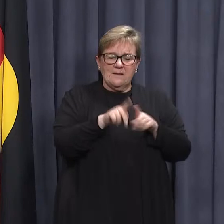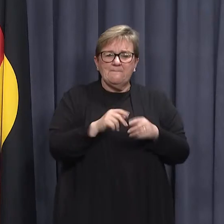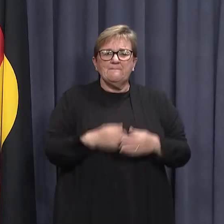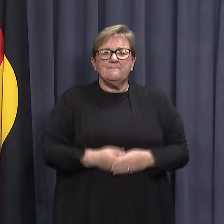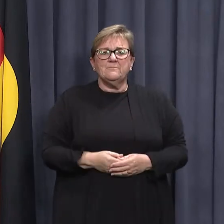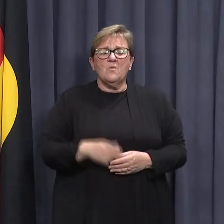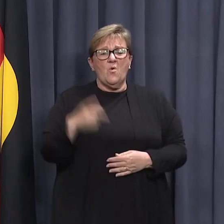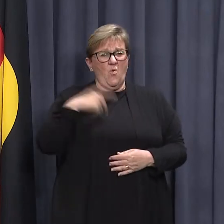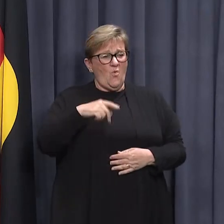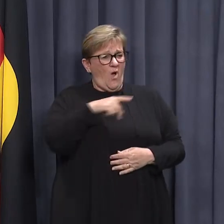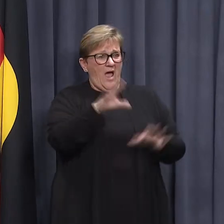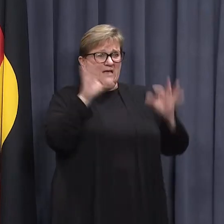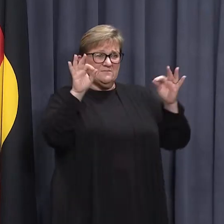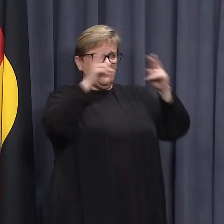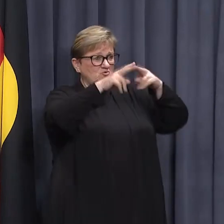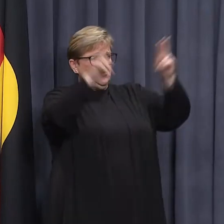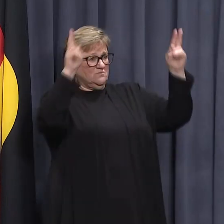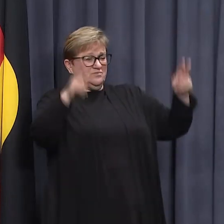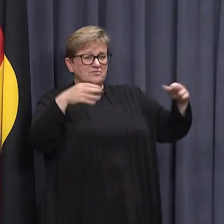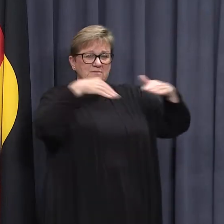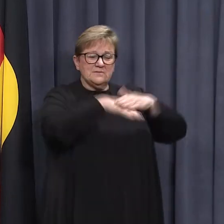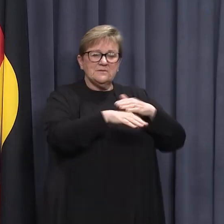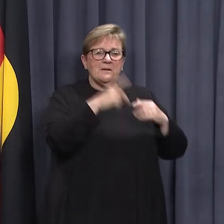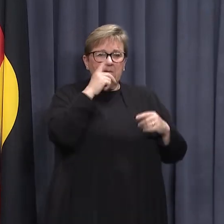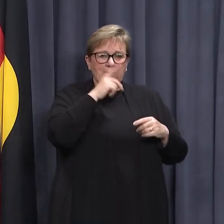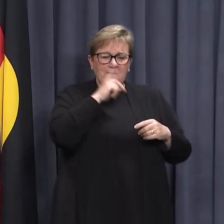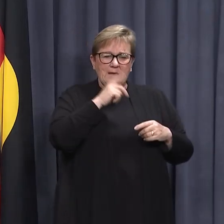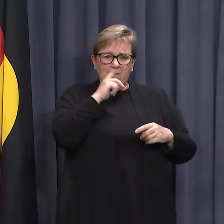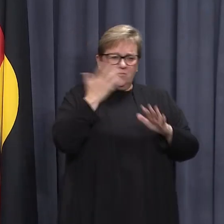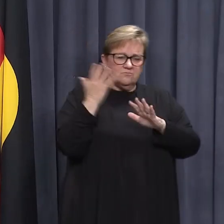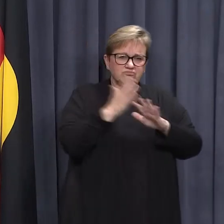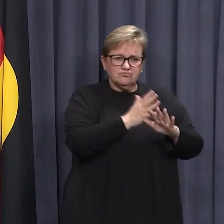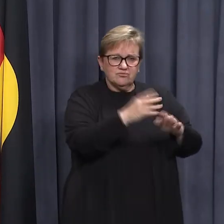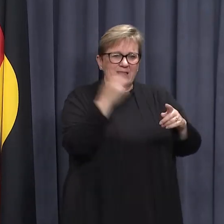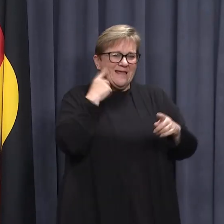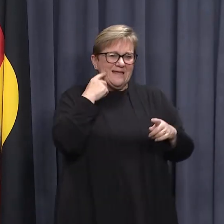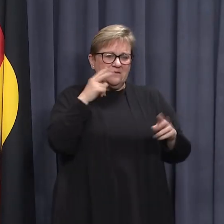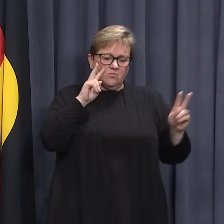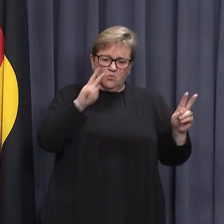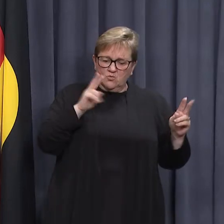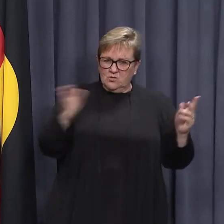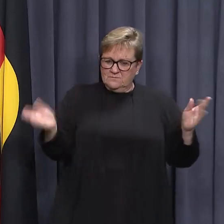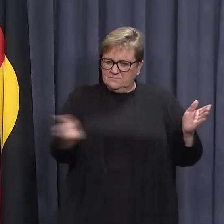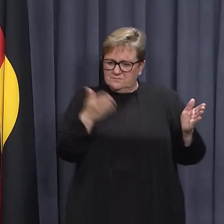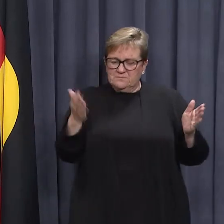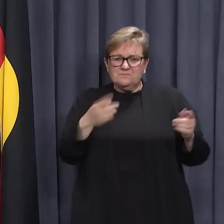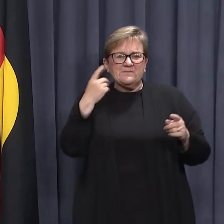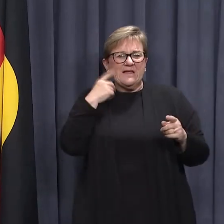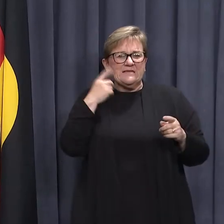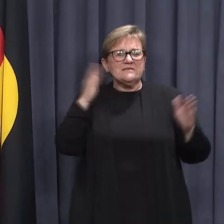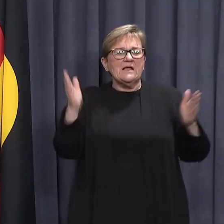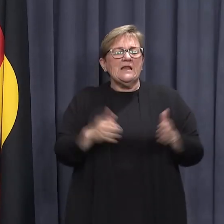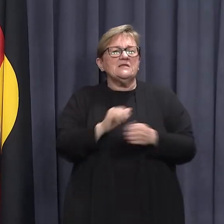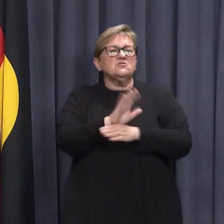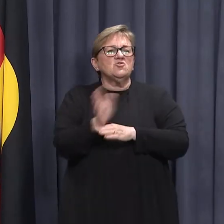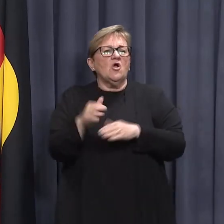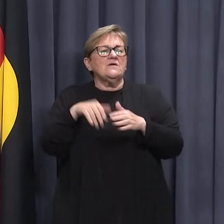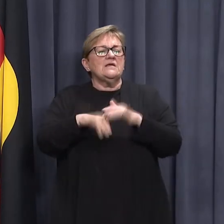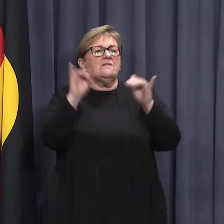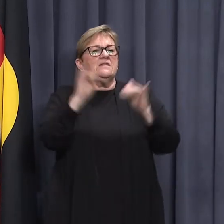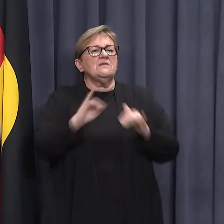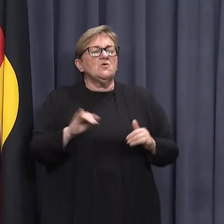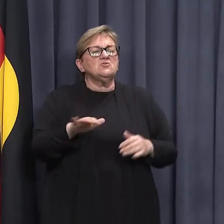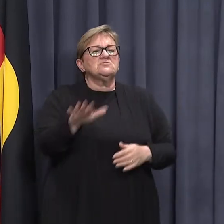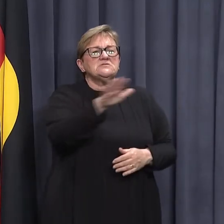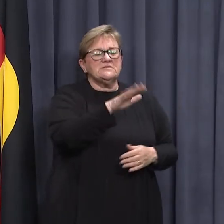The purpose of these marquees is to allow for defined patient pathways to minimize COVID transmission within our emergency